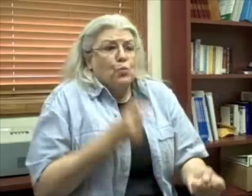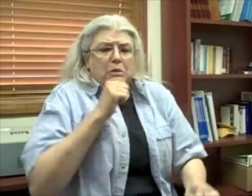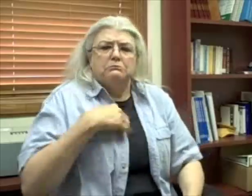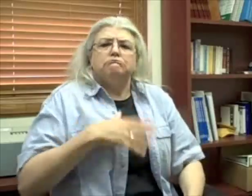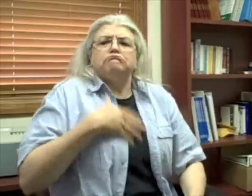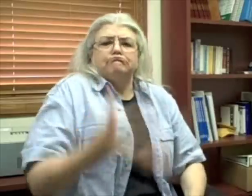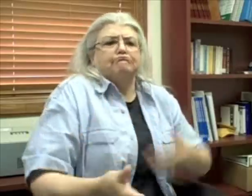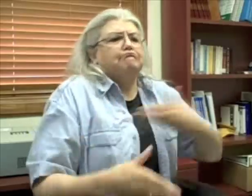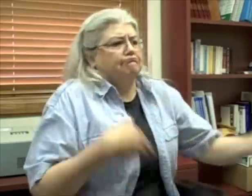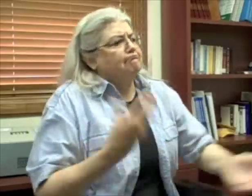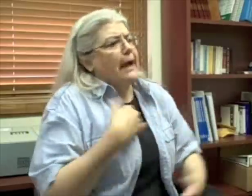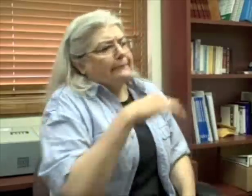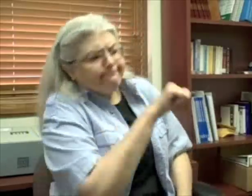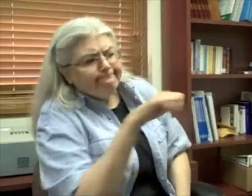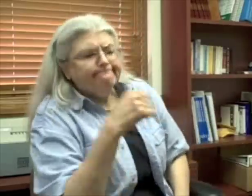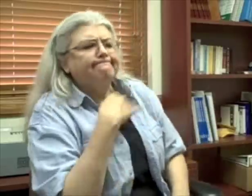with it, I would admit it to other people.